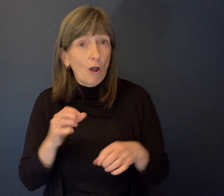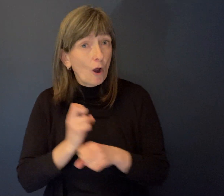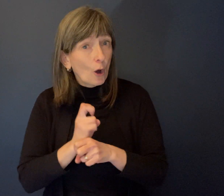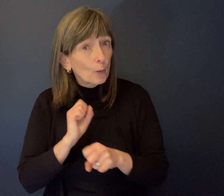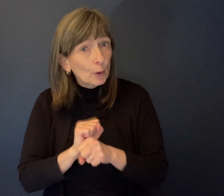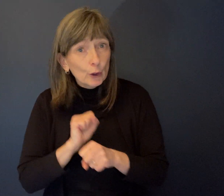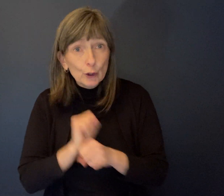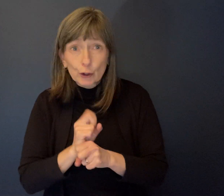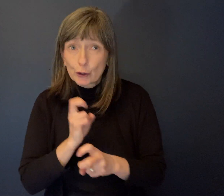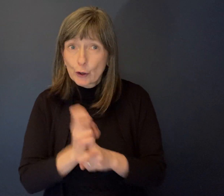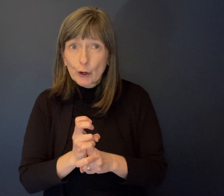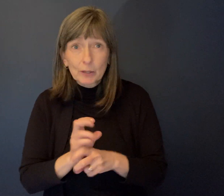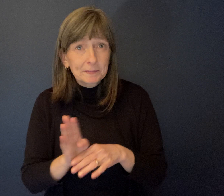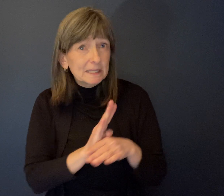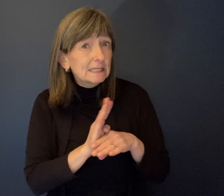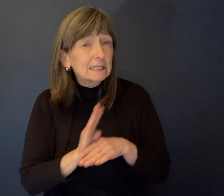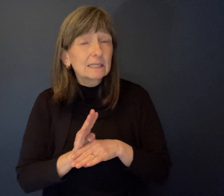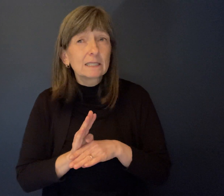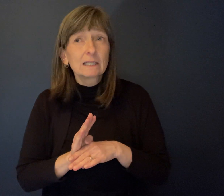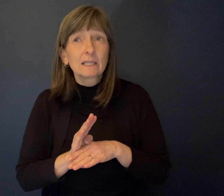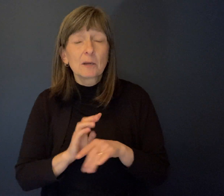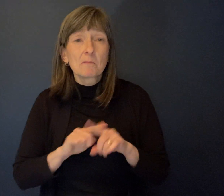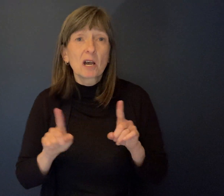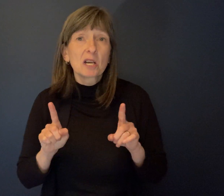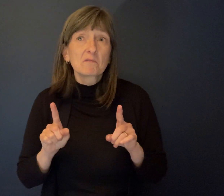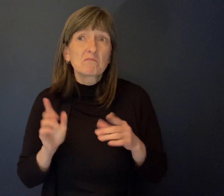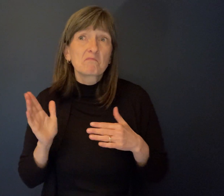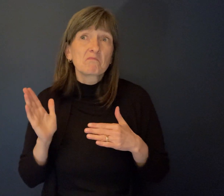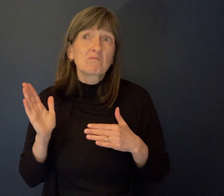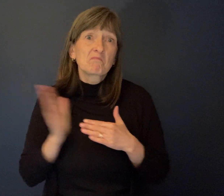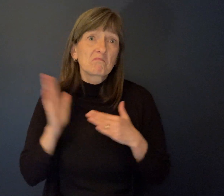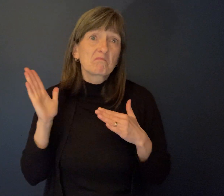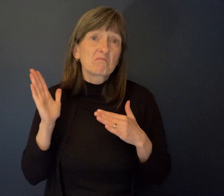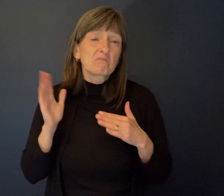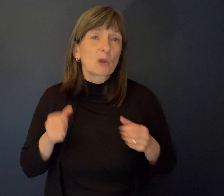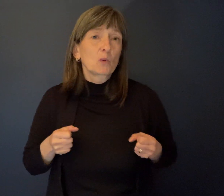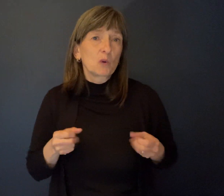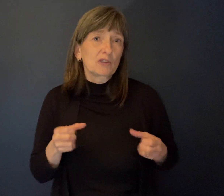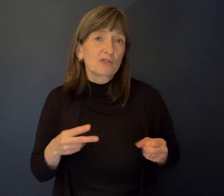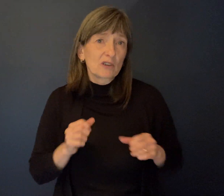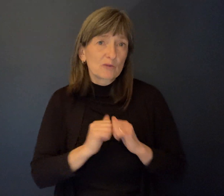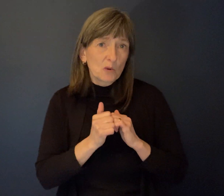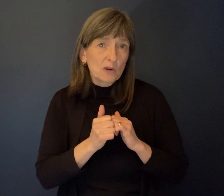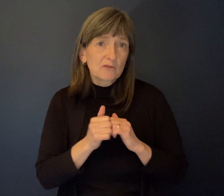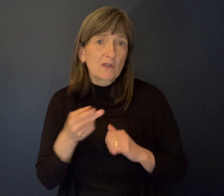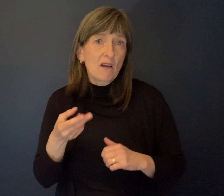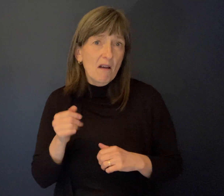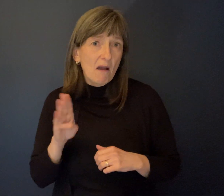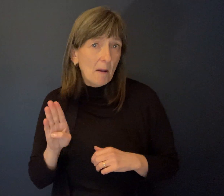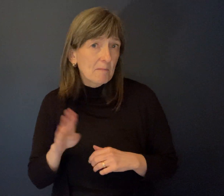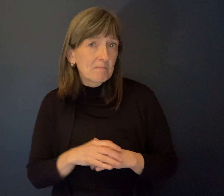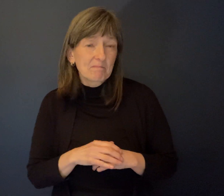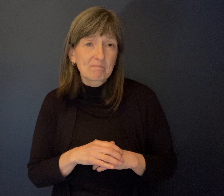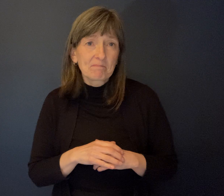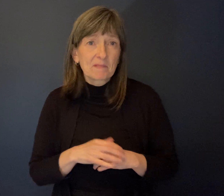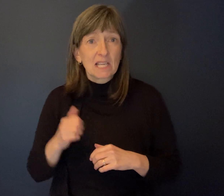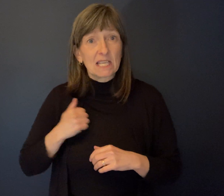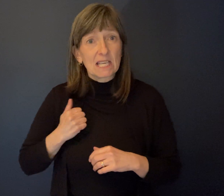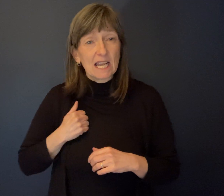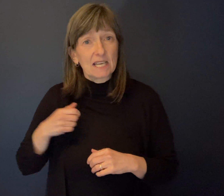times, but I look at my involvement in wheelchair sports in the hub. It was just fabulous. I loved working with the Canadian Parapolic Association. When I worked with